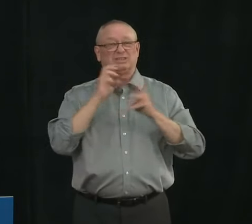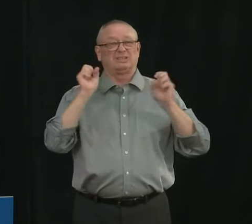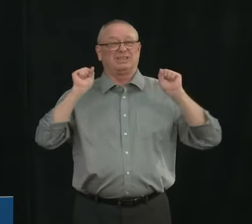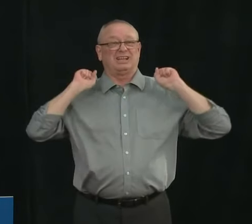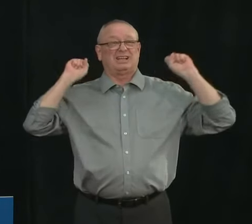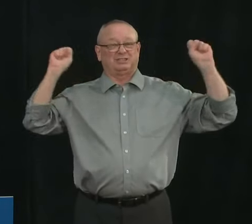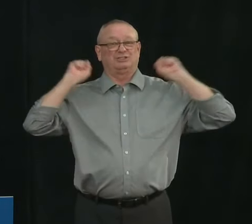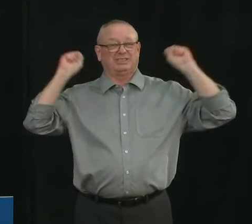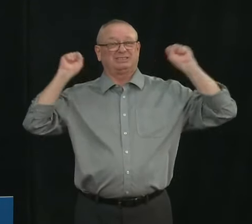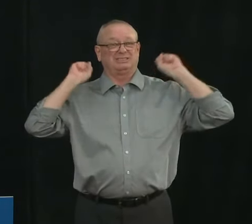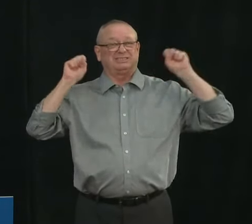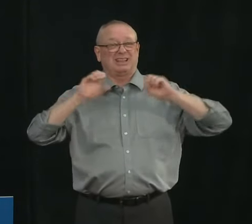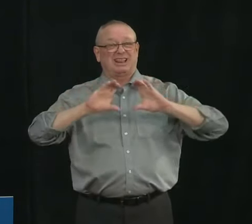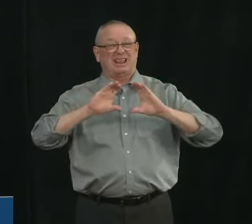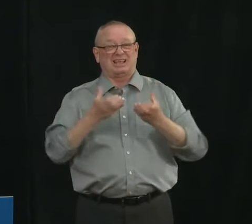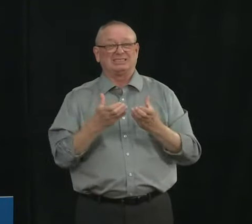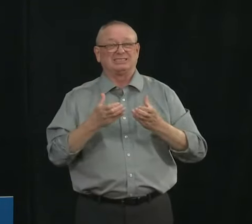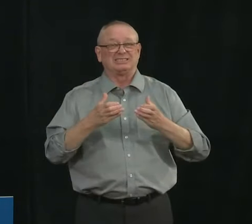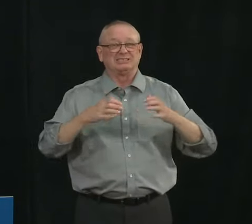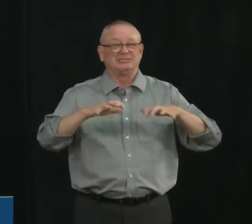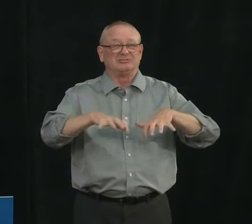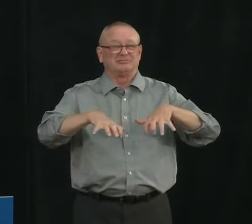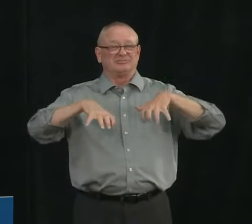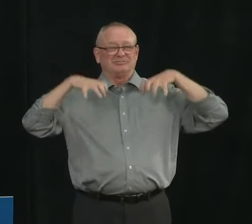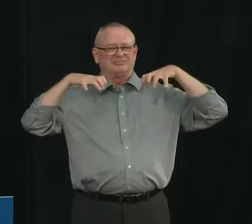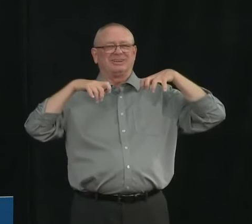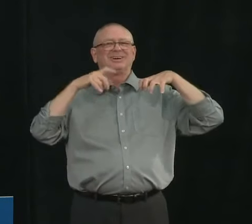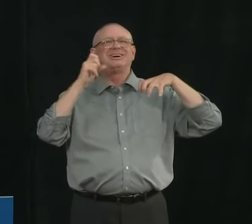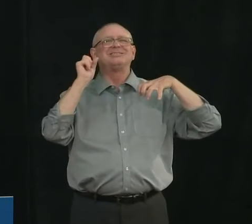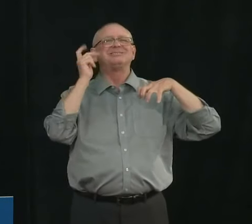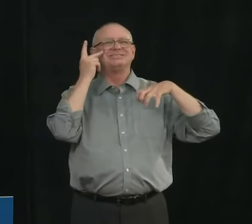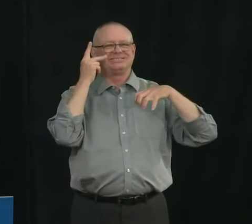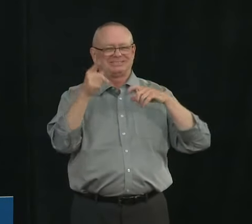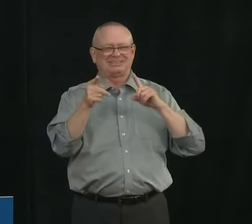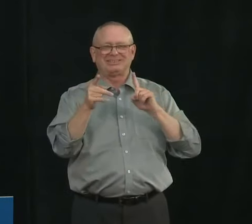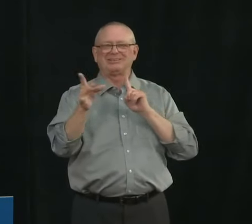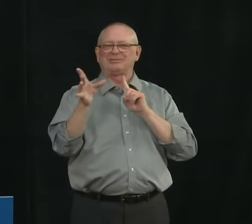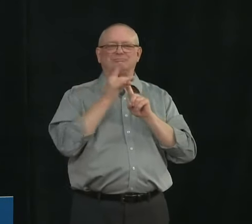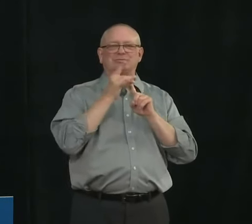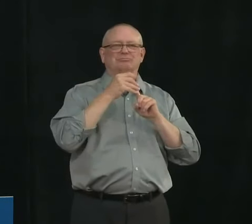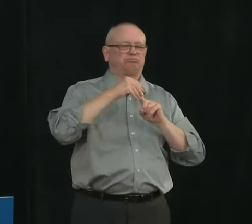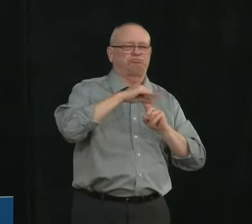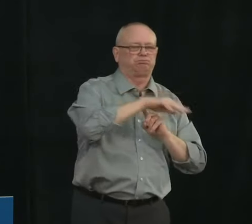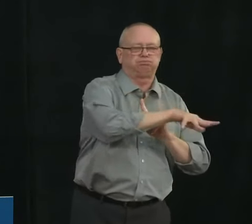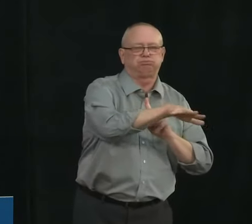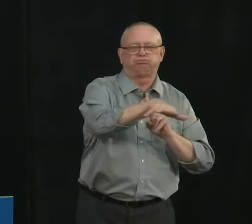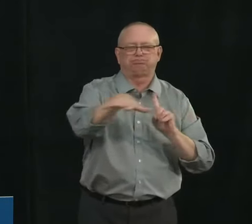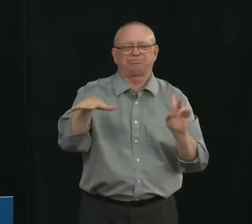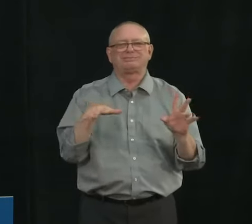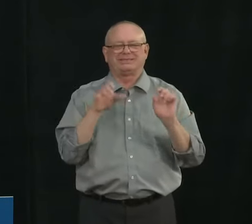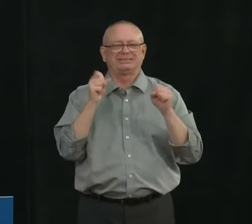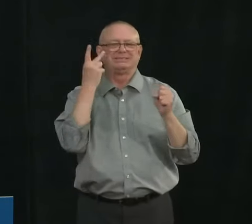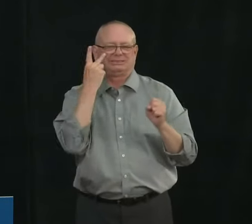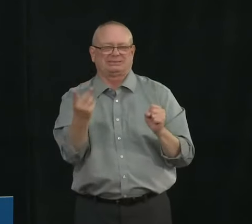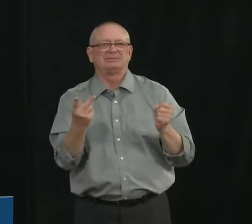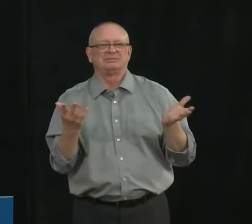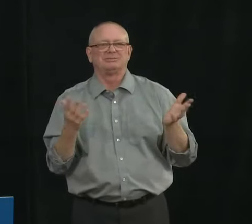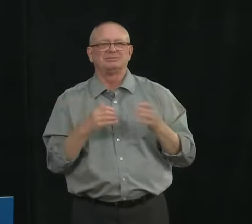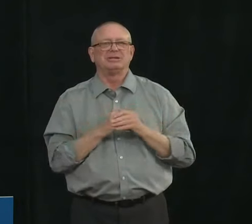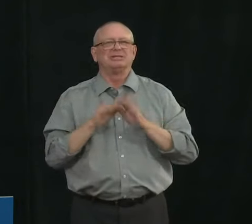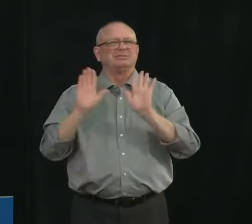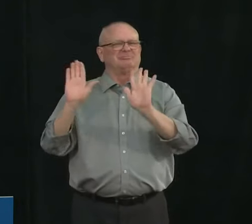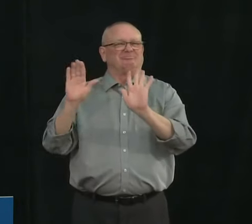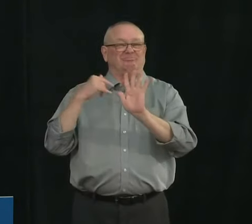with large groups of people indoors who are working out a high intensity workout and so we can see that that that kind of activity does bring risk